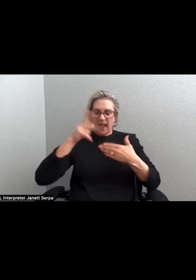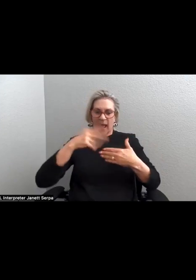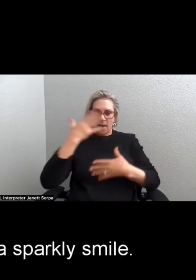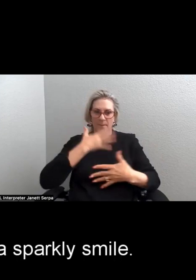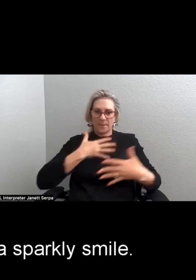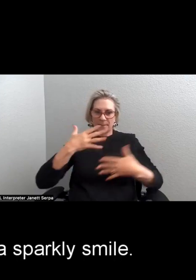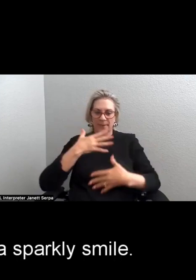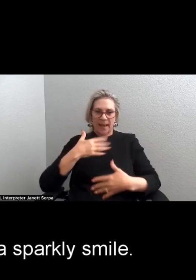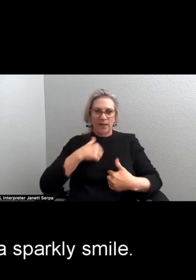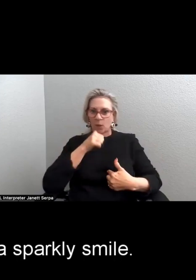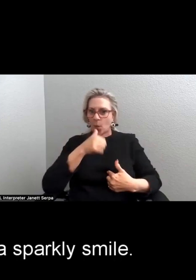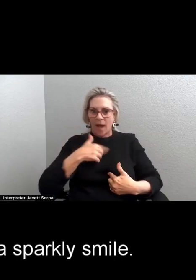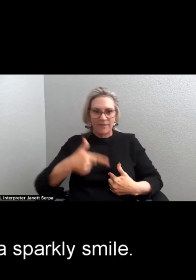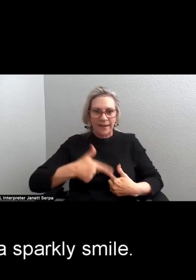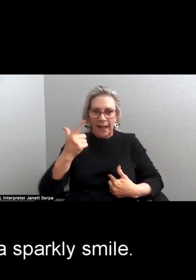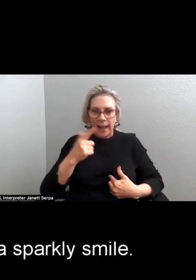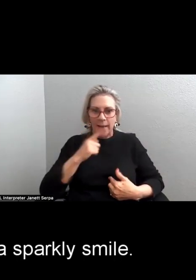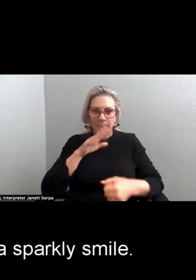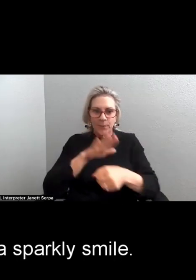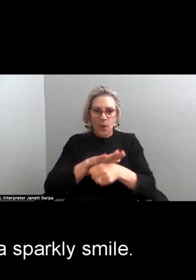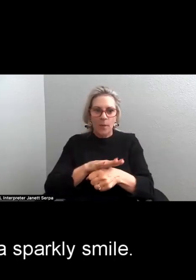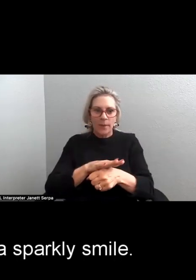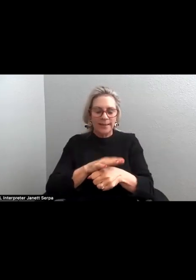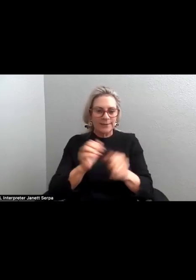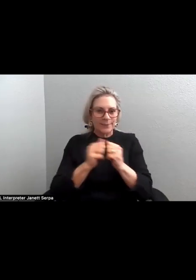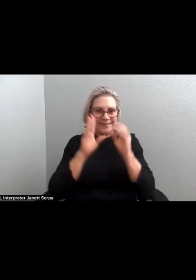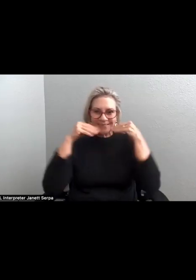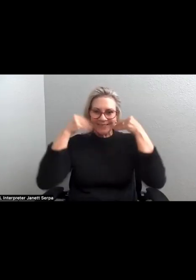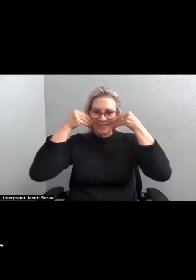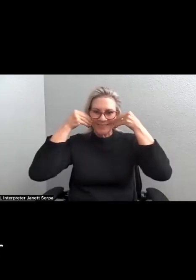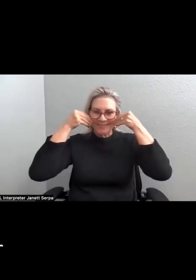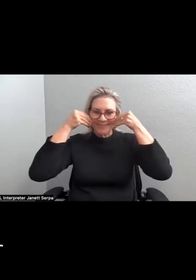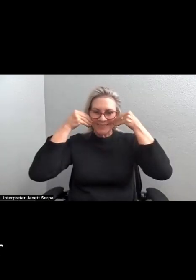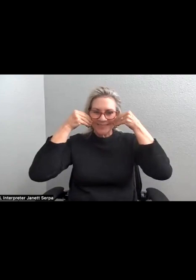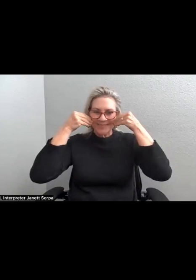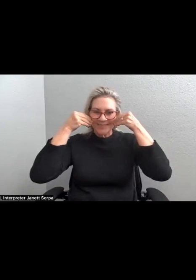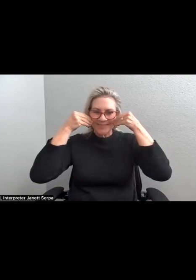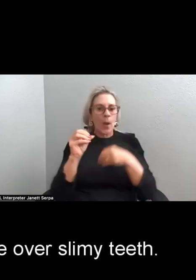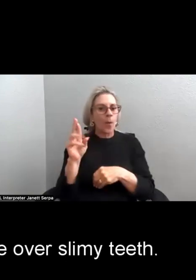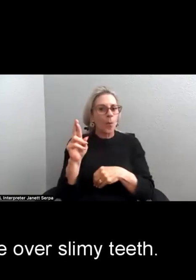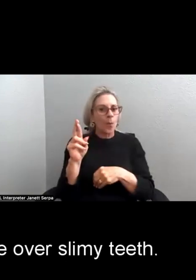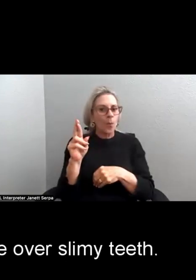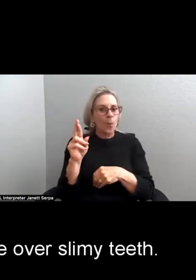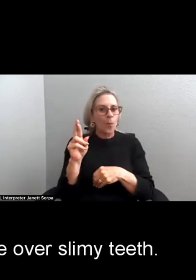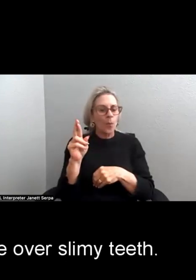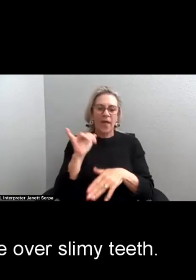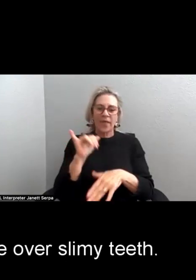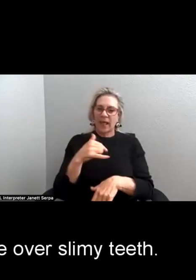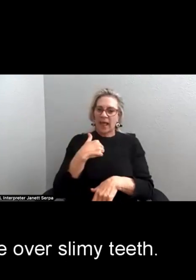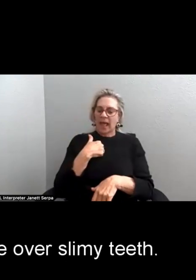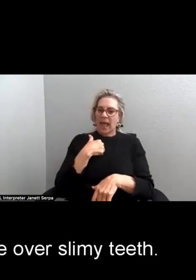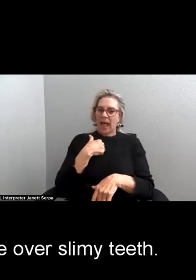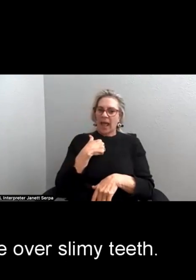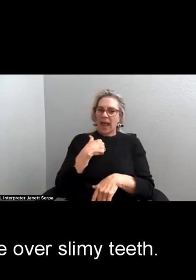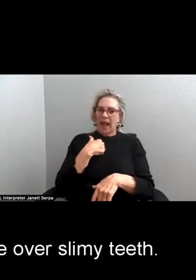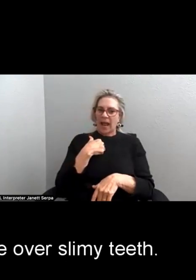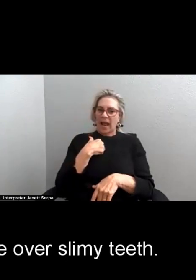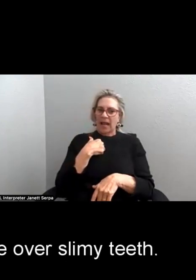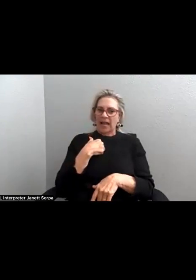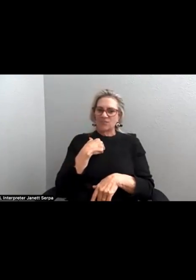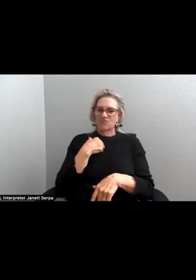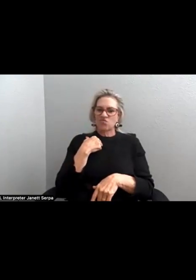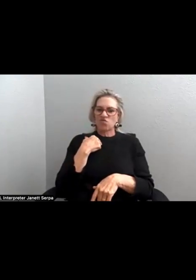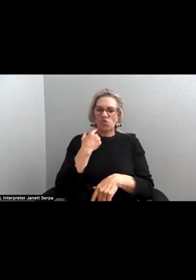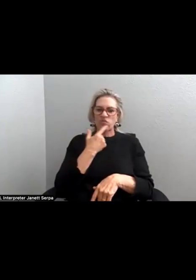a gun, I promise, with a sparkly smile, or that I run my tongue over slimy